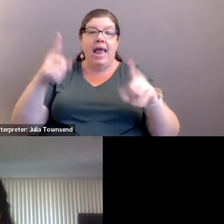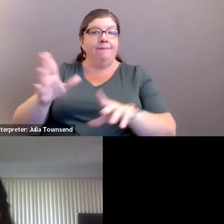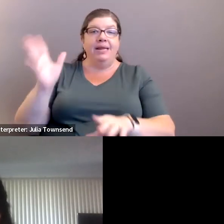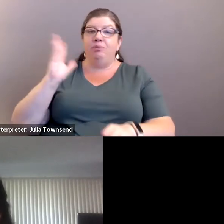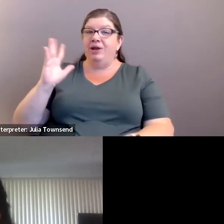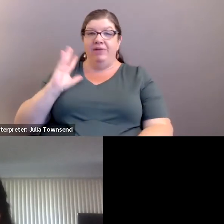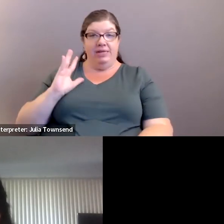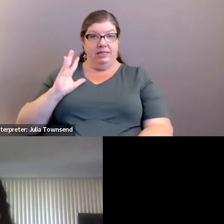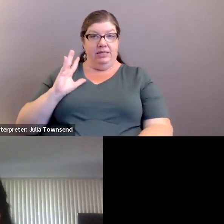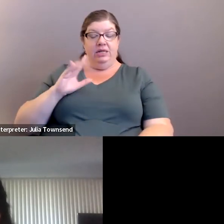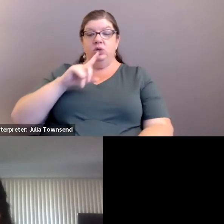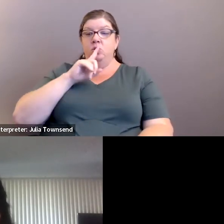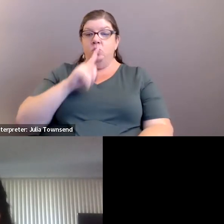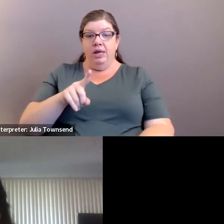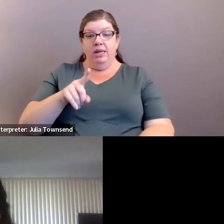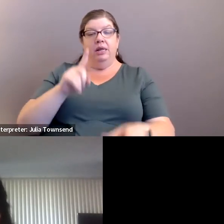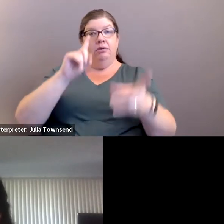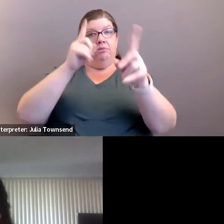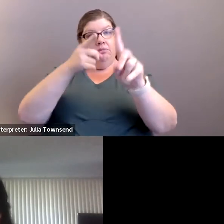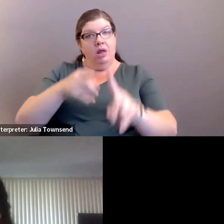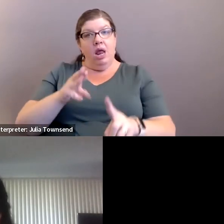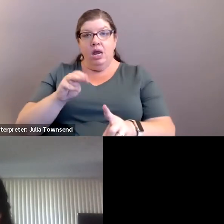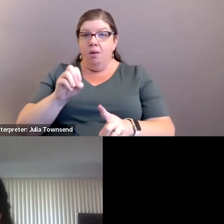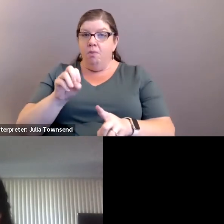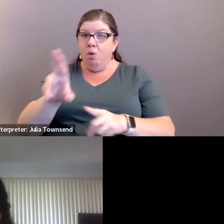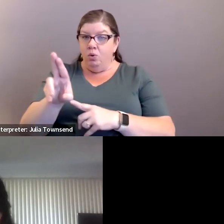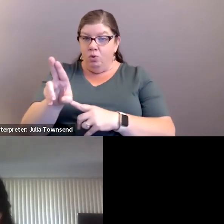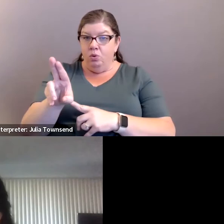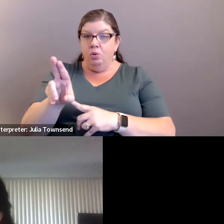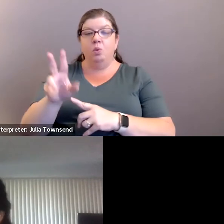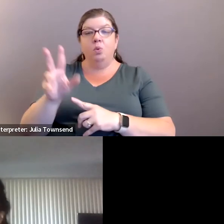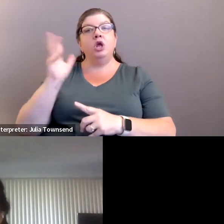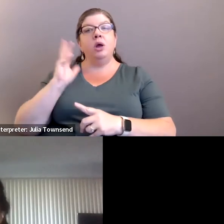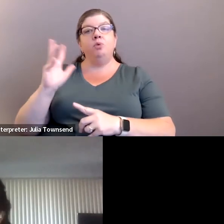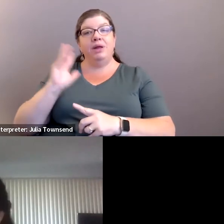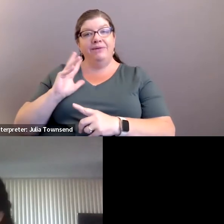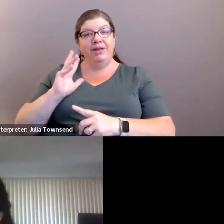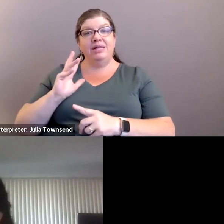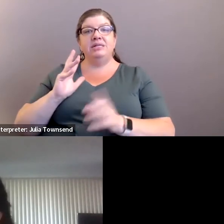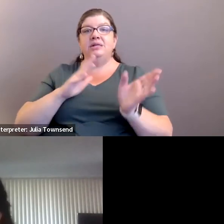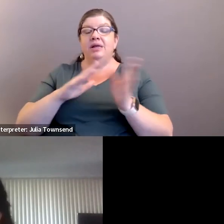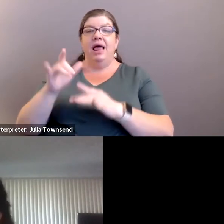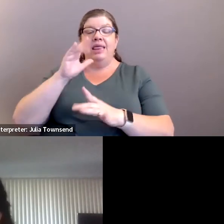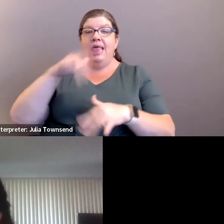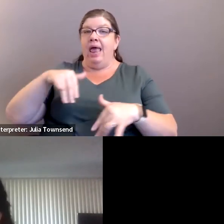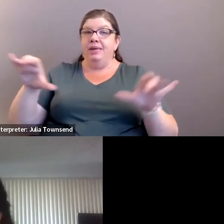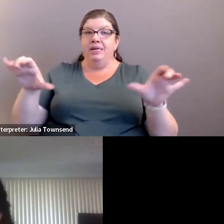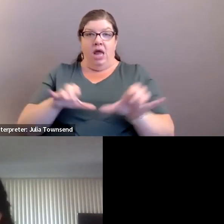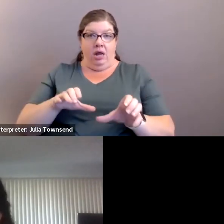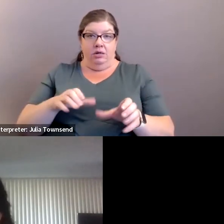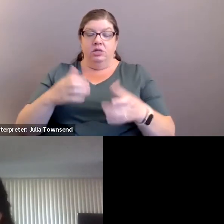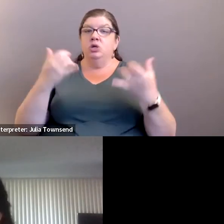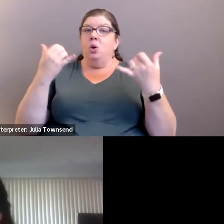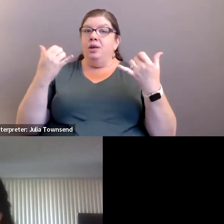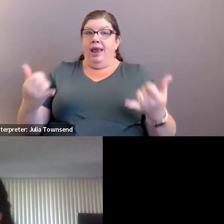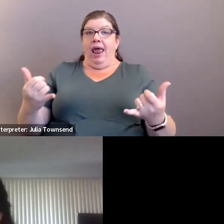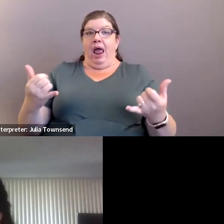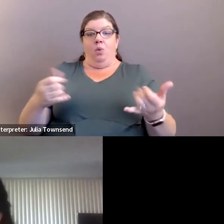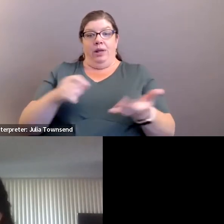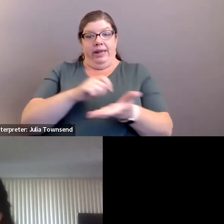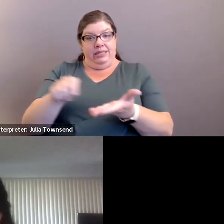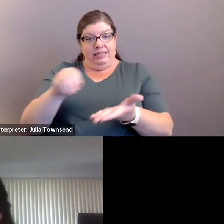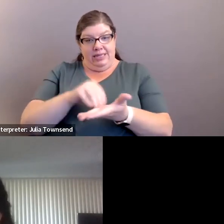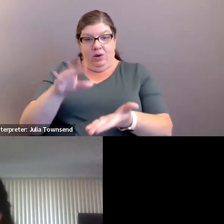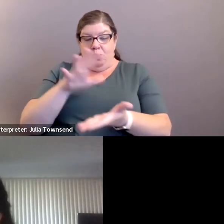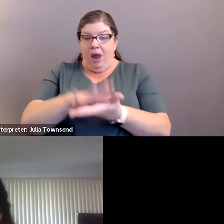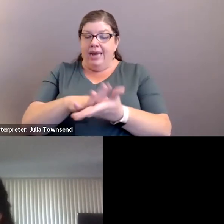previously to really outline an MOU with our previous arrangements that hadn't been done and so now it's in writing